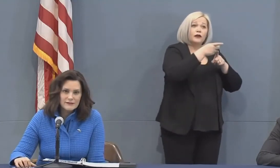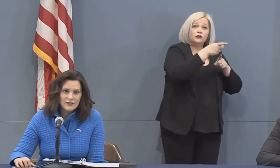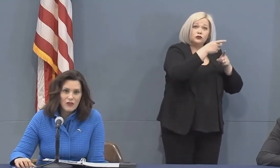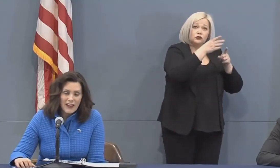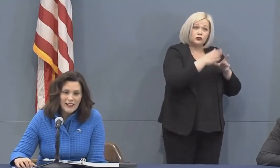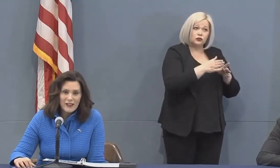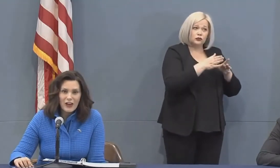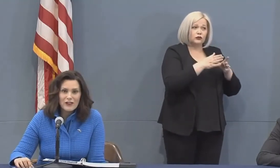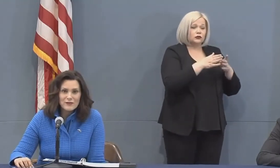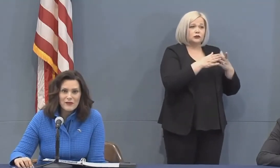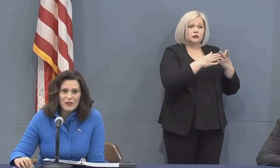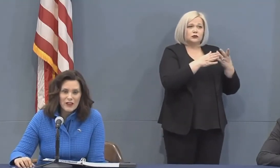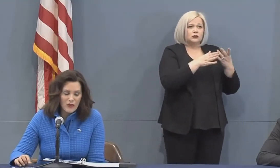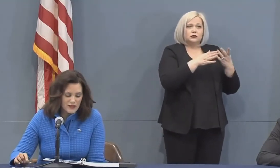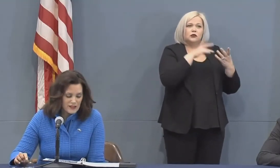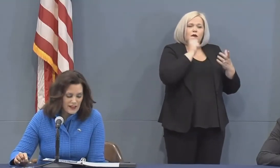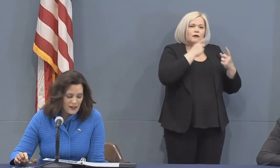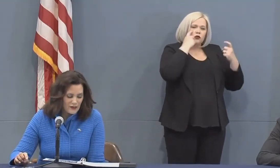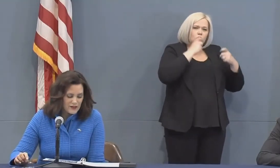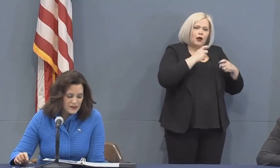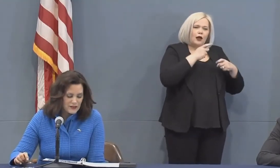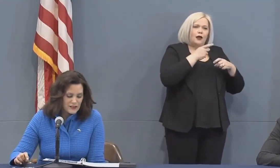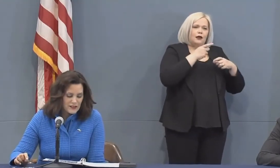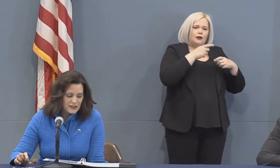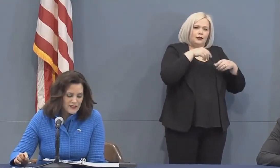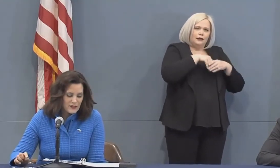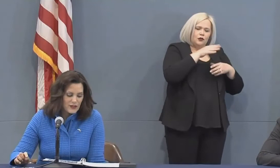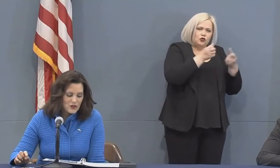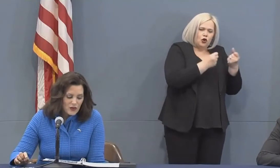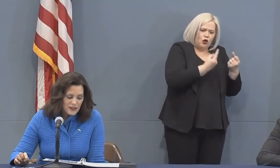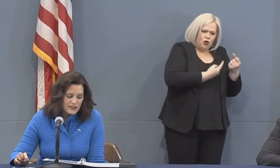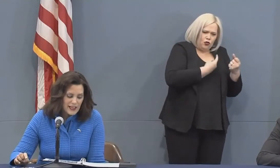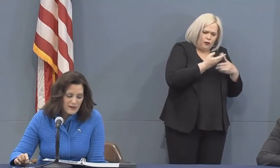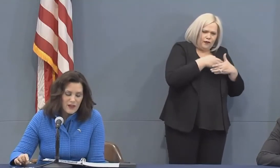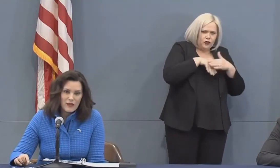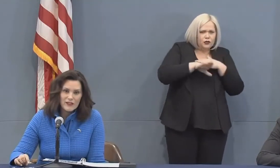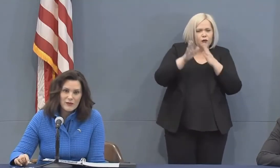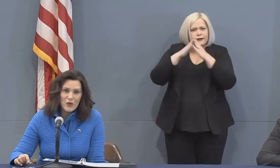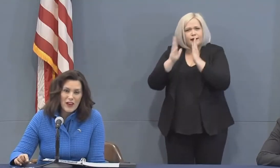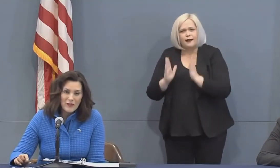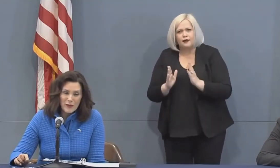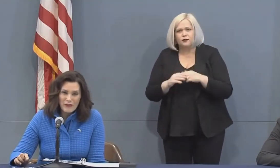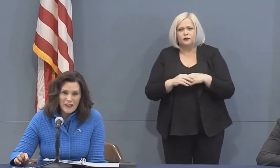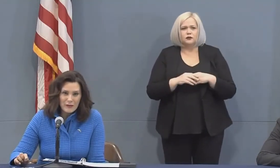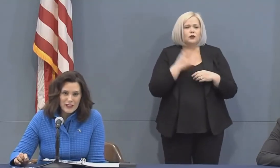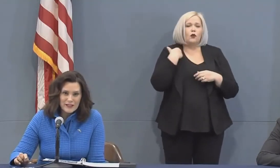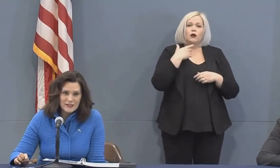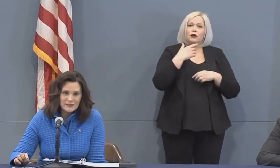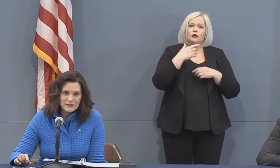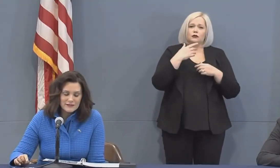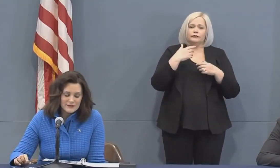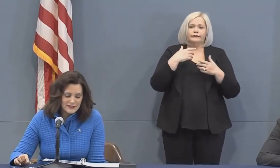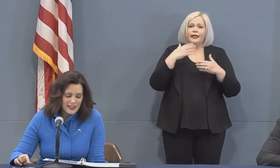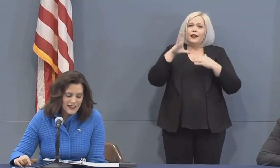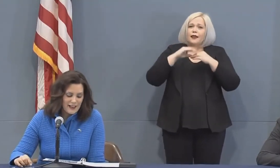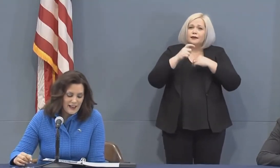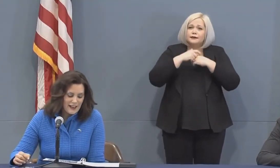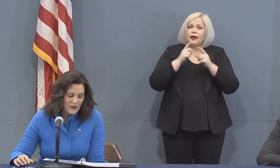crying in their cars before they go into the house. We shorten the time that we have to be away from our families.